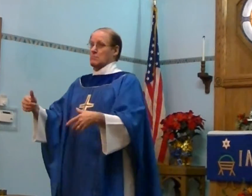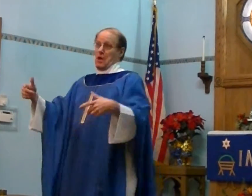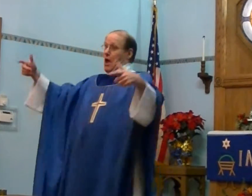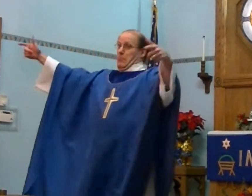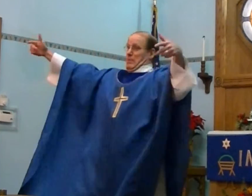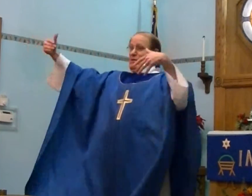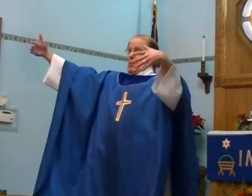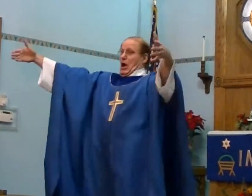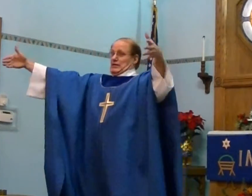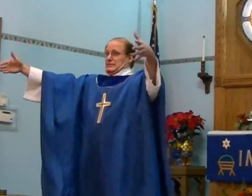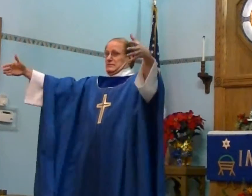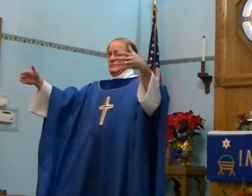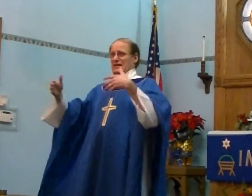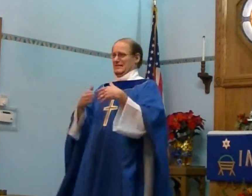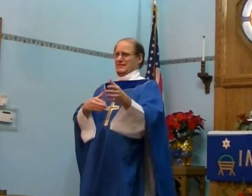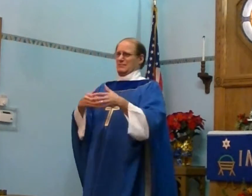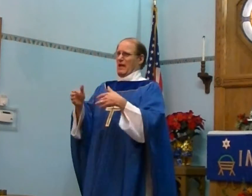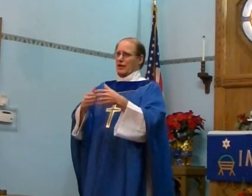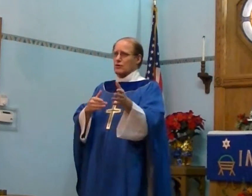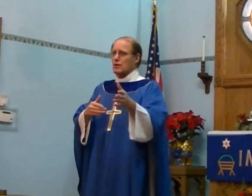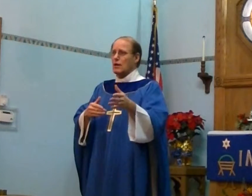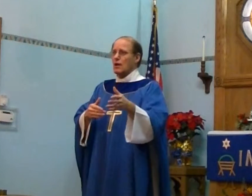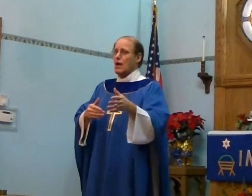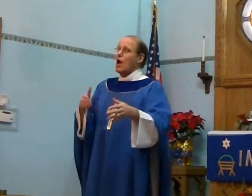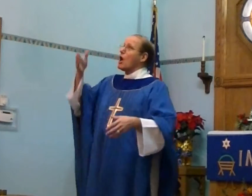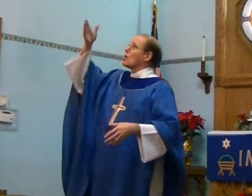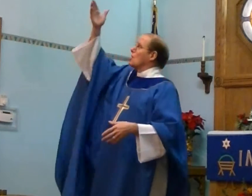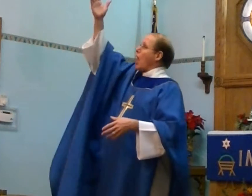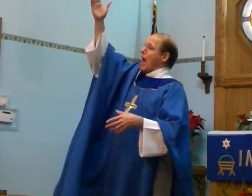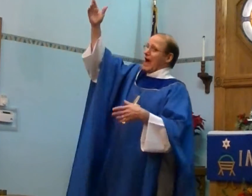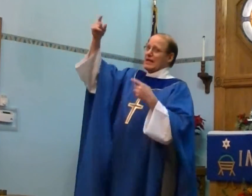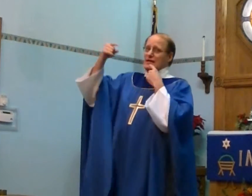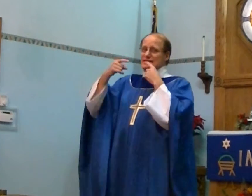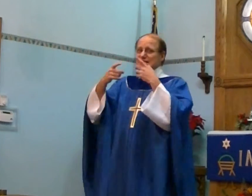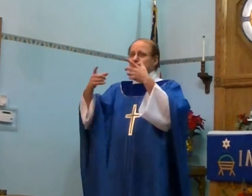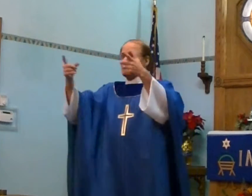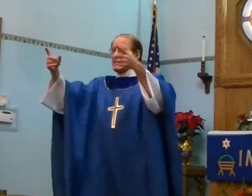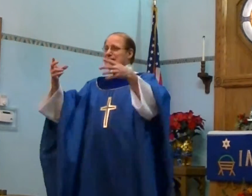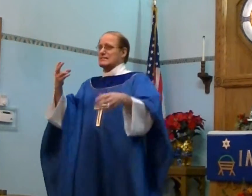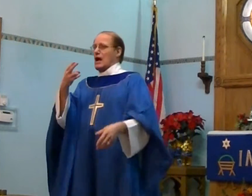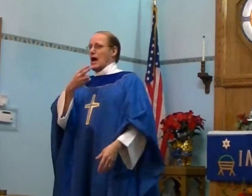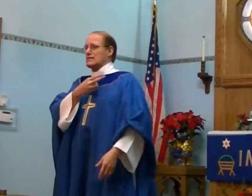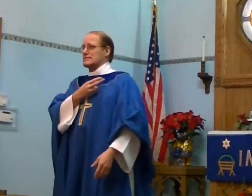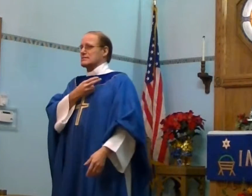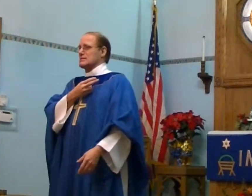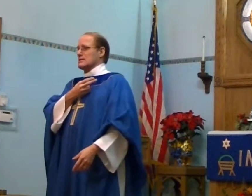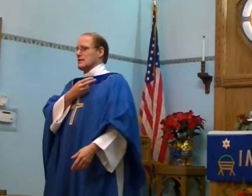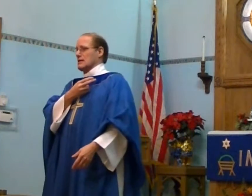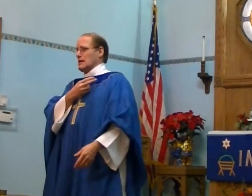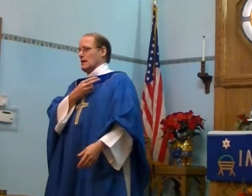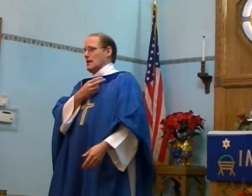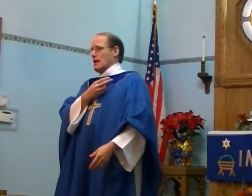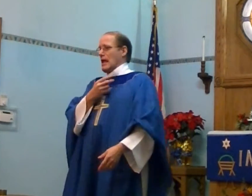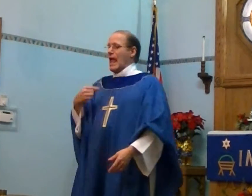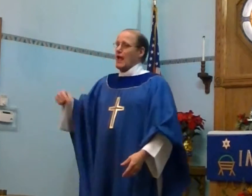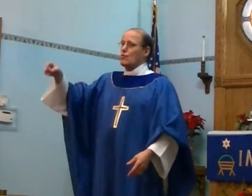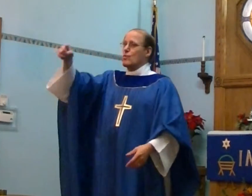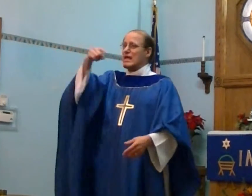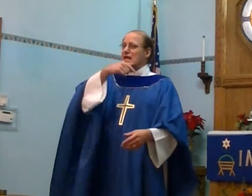a big box, it doesn't matter. God speaks us. And we